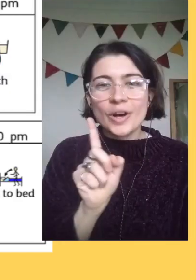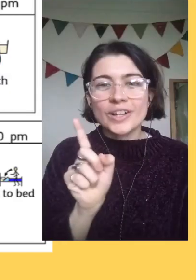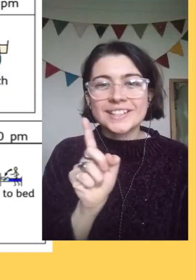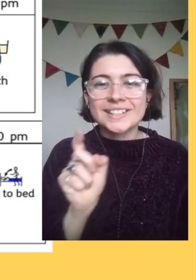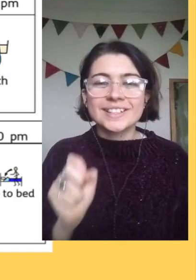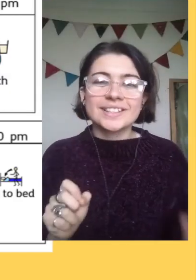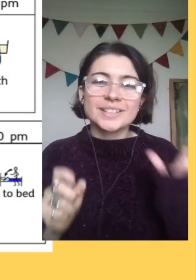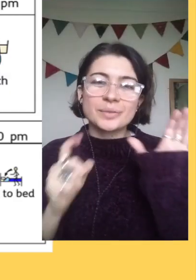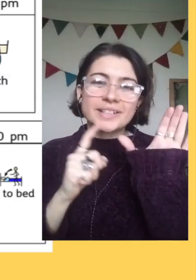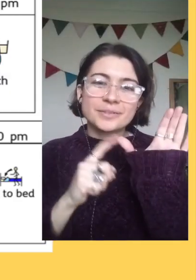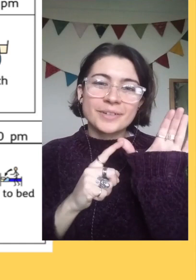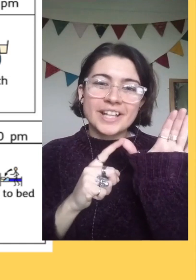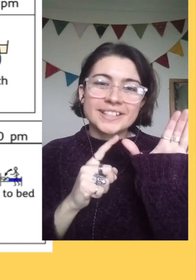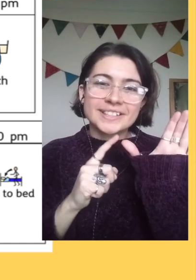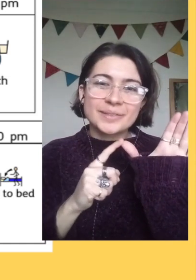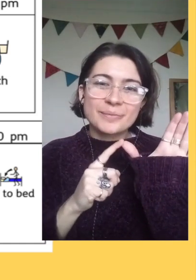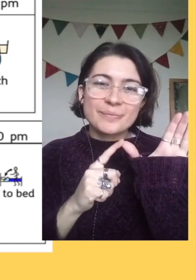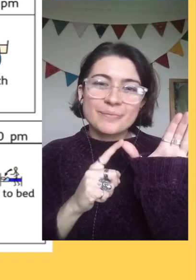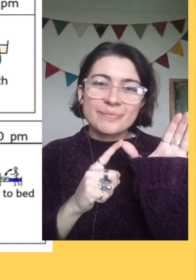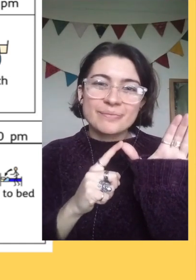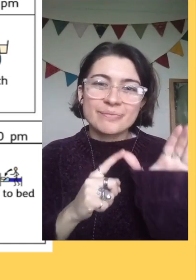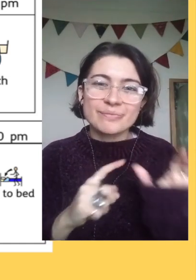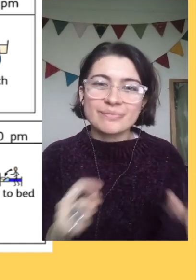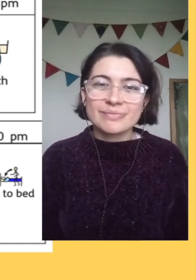What do I do first?